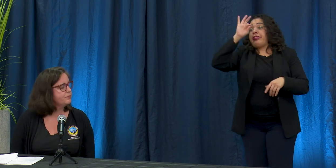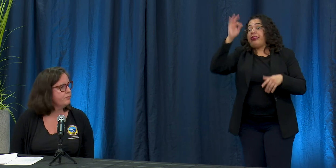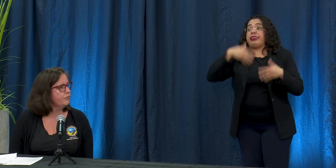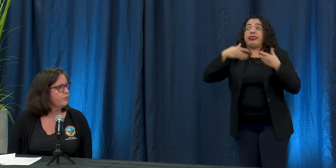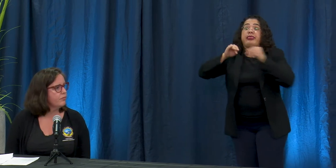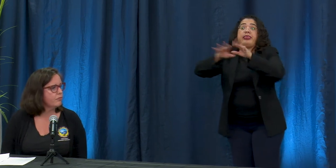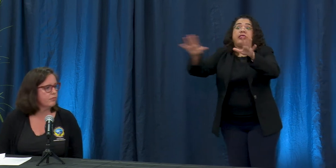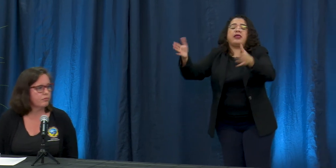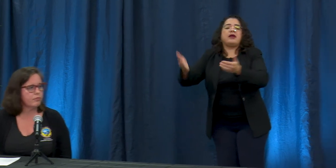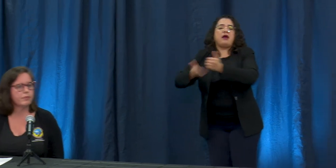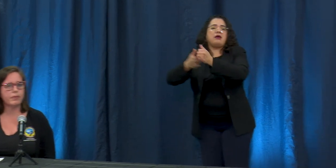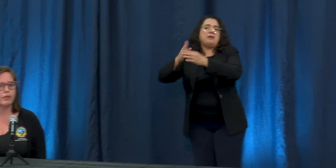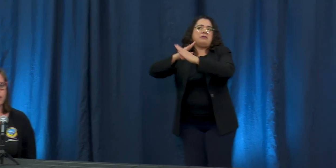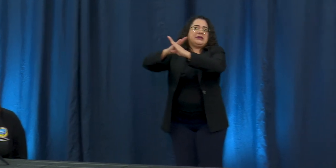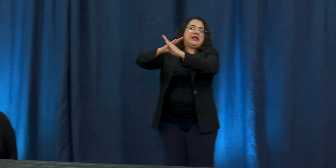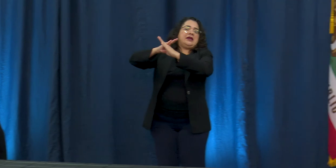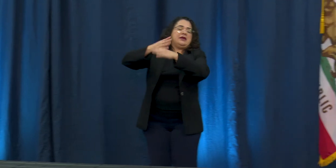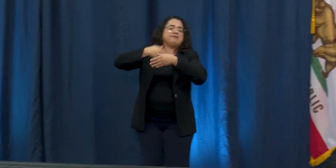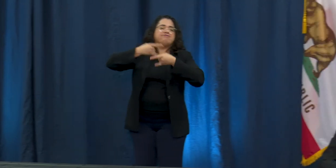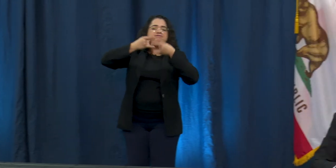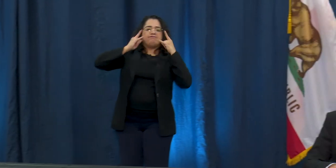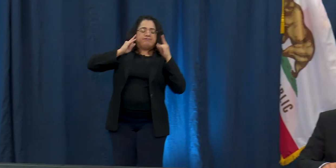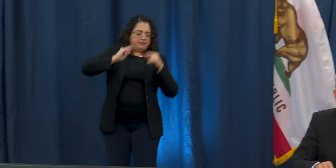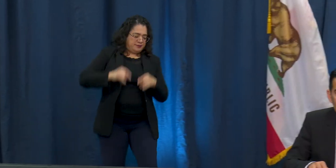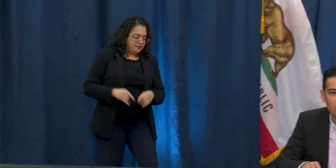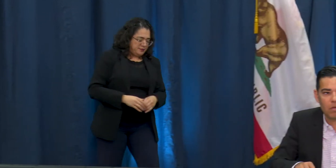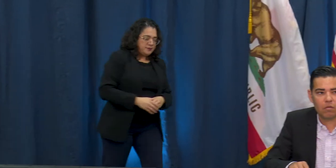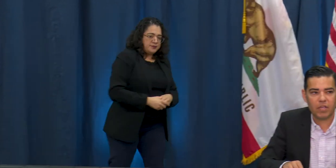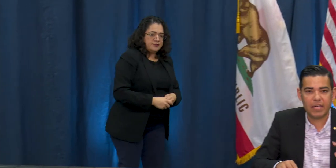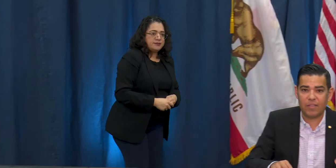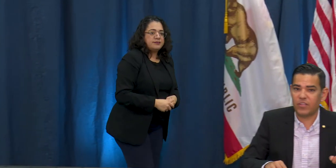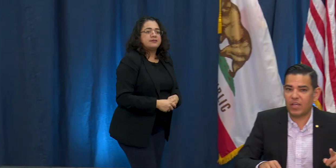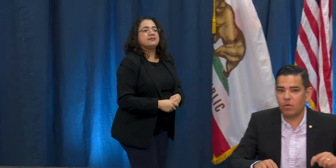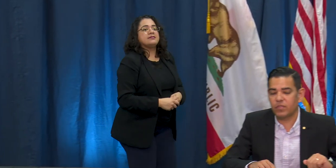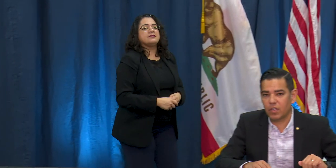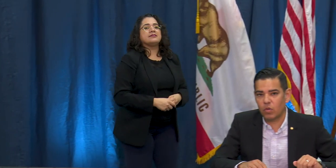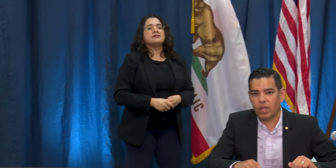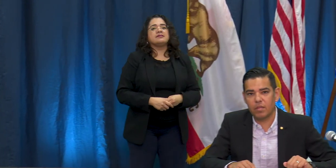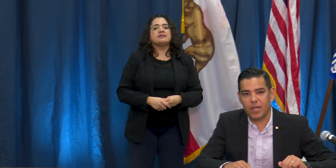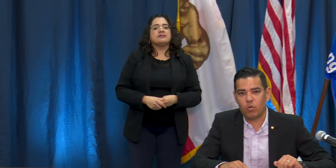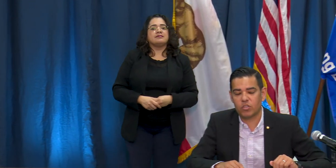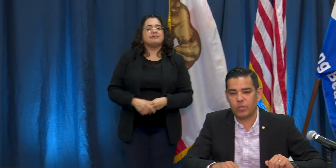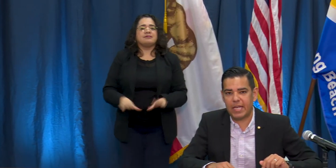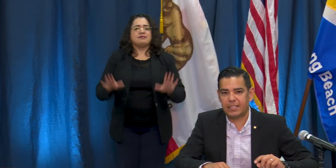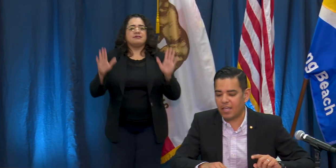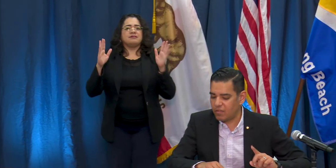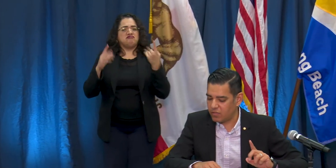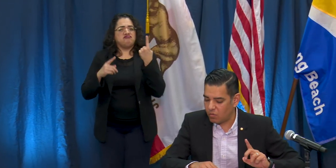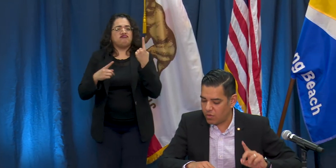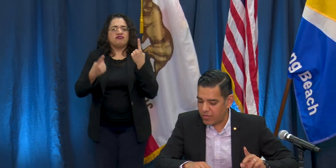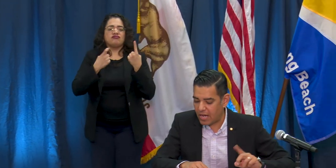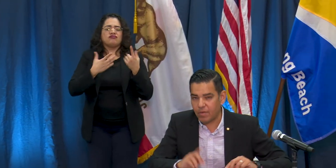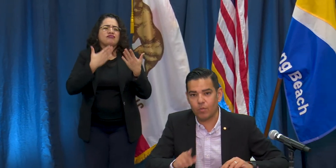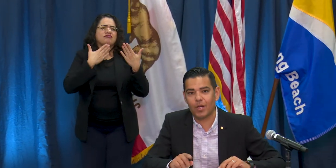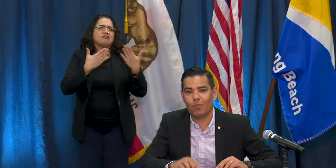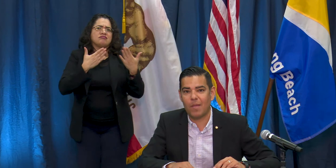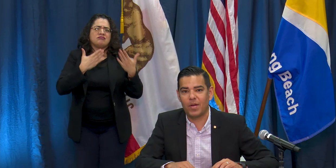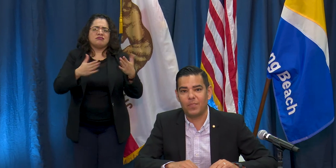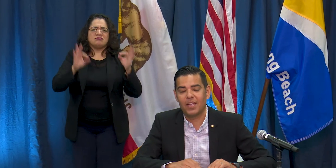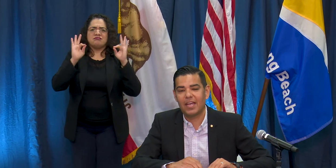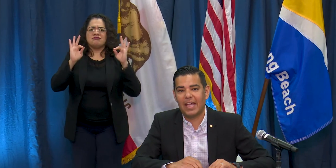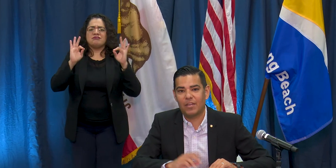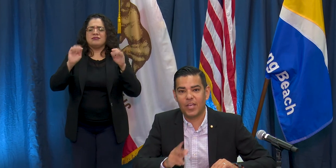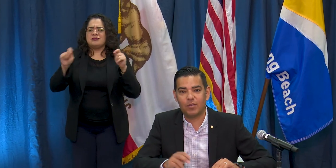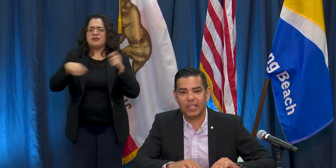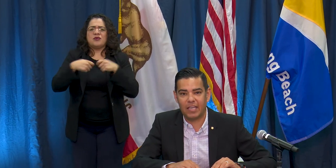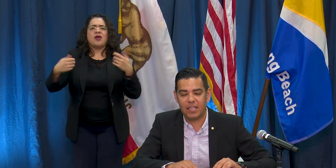okay and i think that was the the main question we had today and so with that i'm going to we're going to wrap